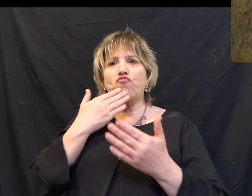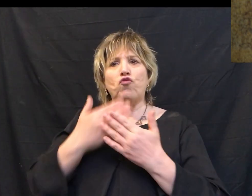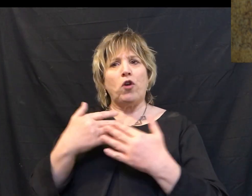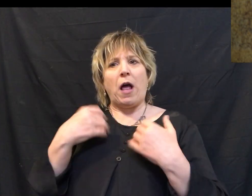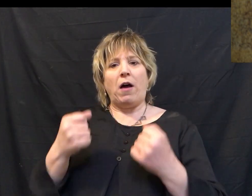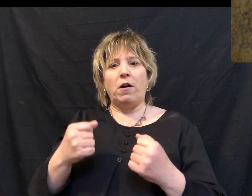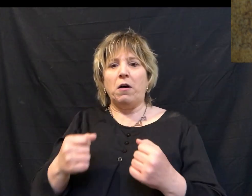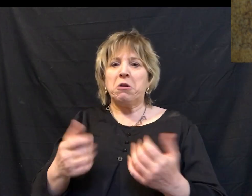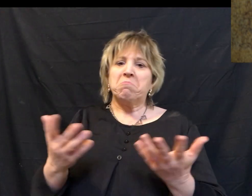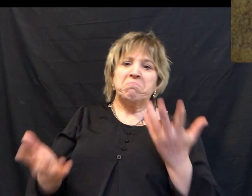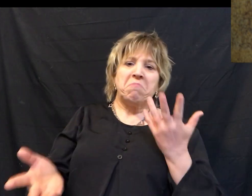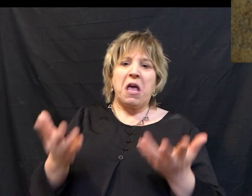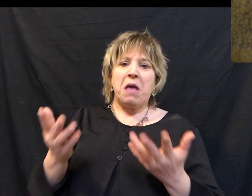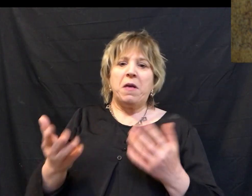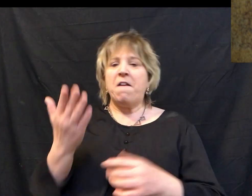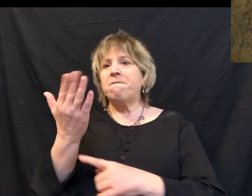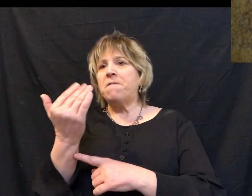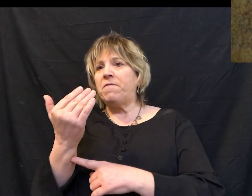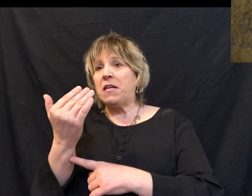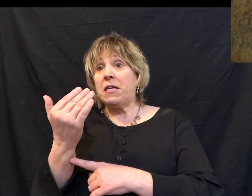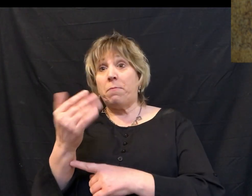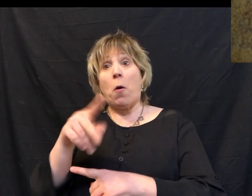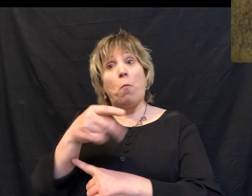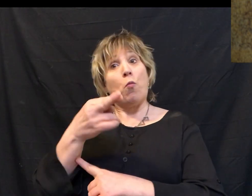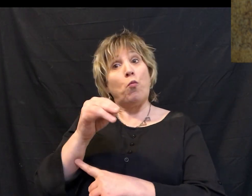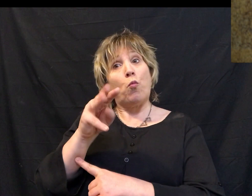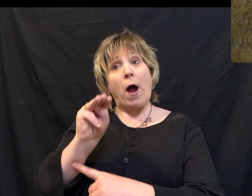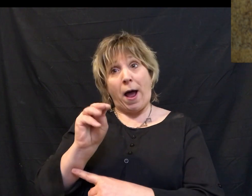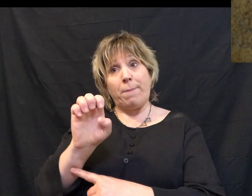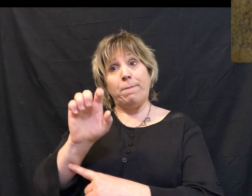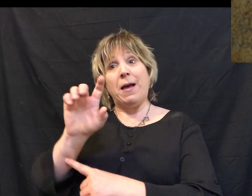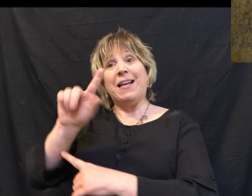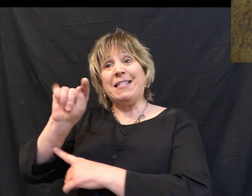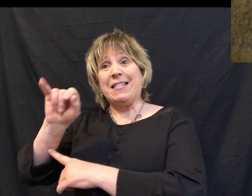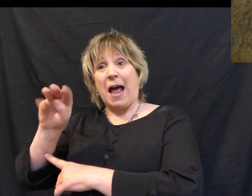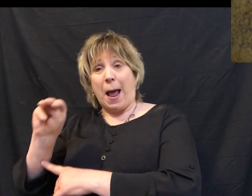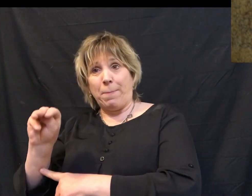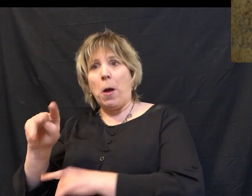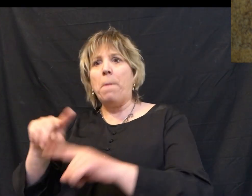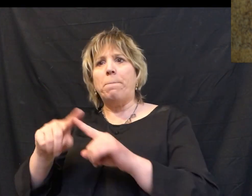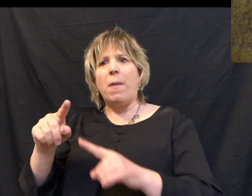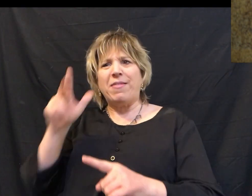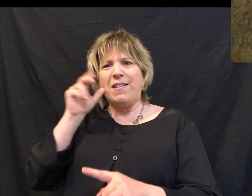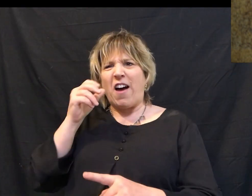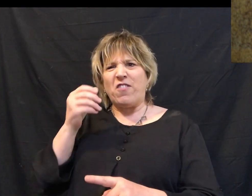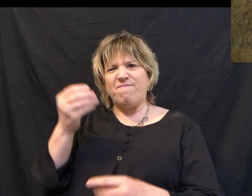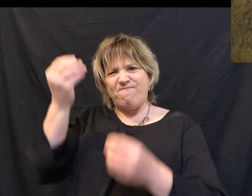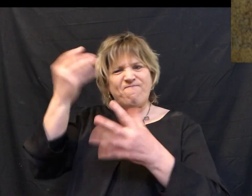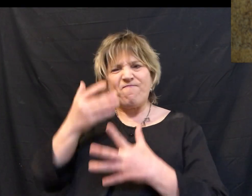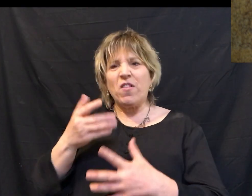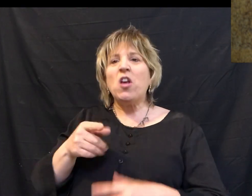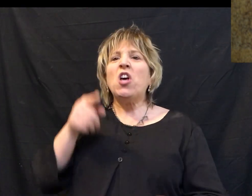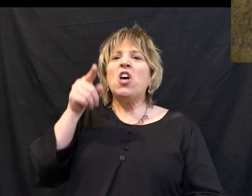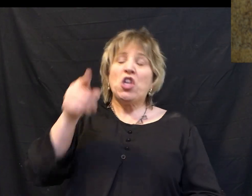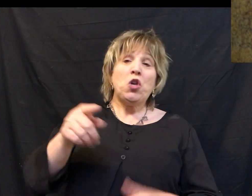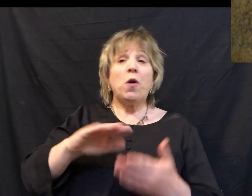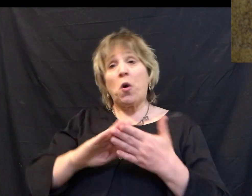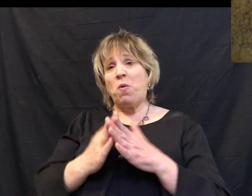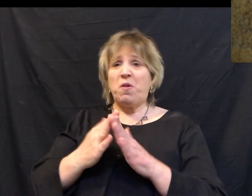stay in good health, I've got about another 15 years of prime time left. And the enemy fights me on this of saying, you are